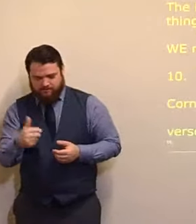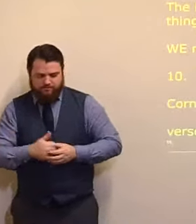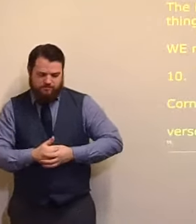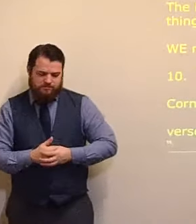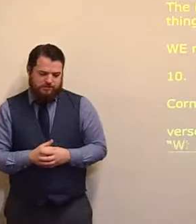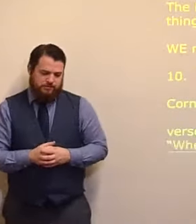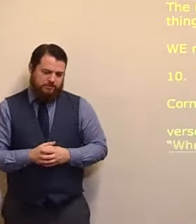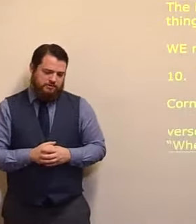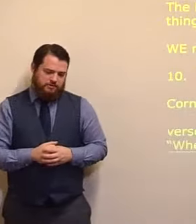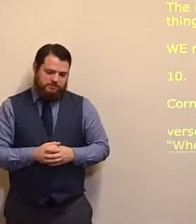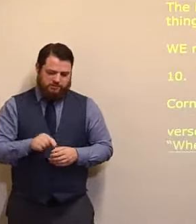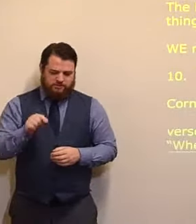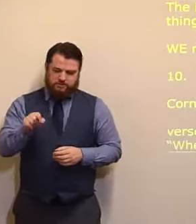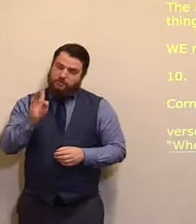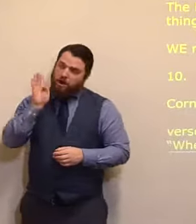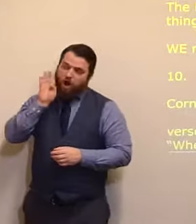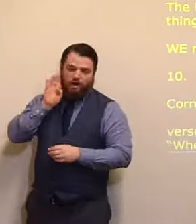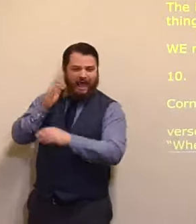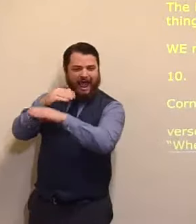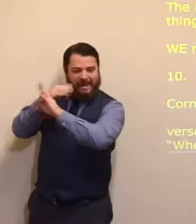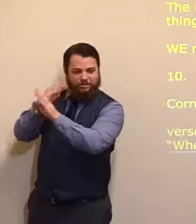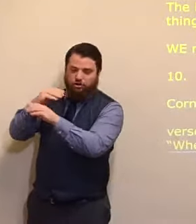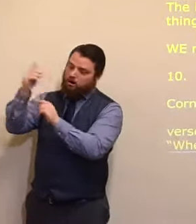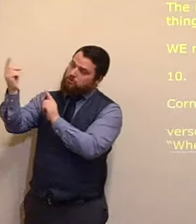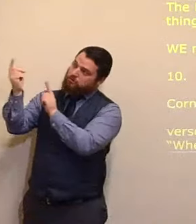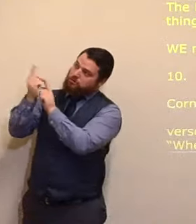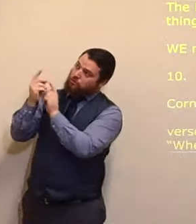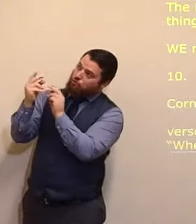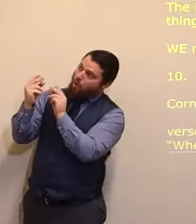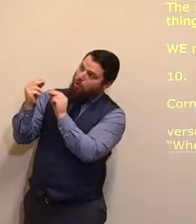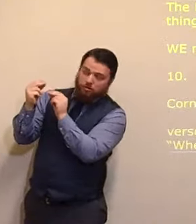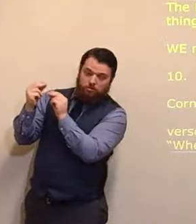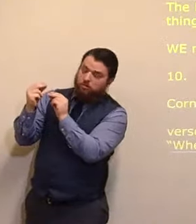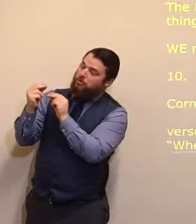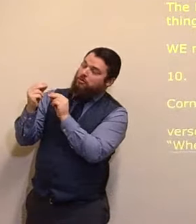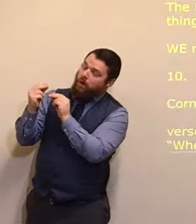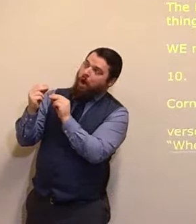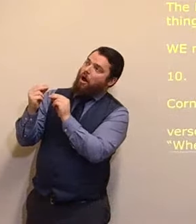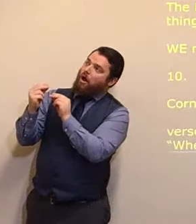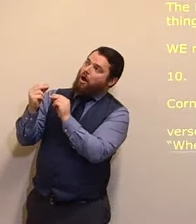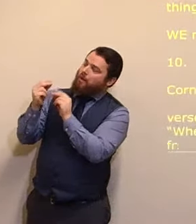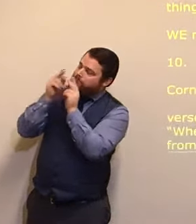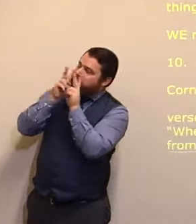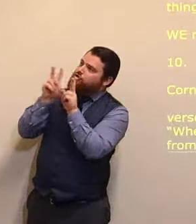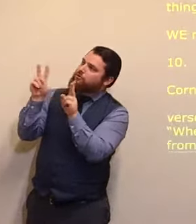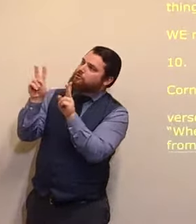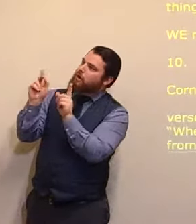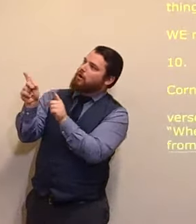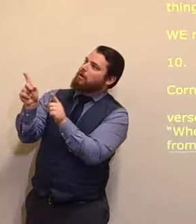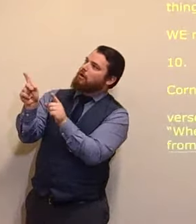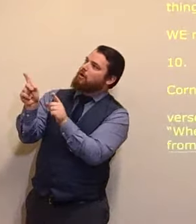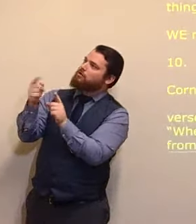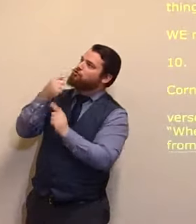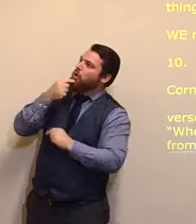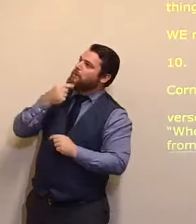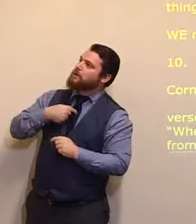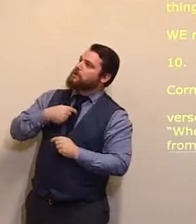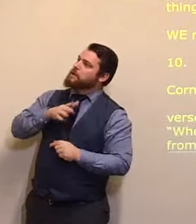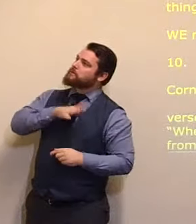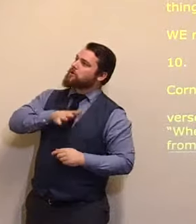the angel, speaking to him, as soon as he had the vision, to send his men, to find Peter, he did